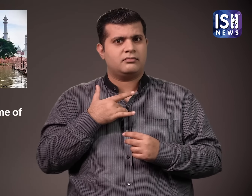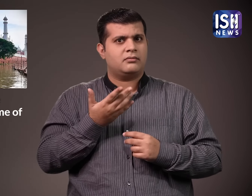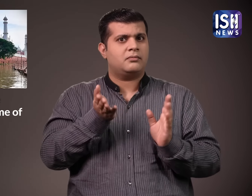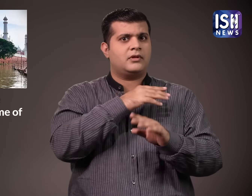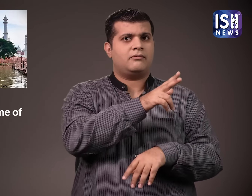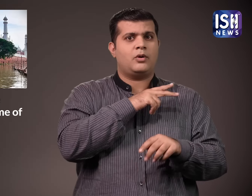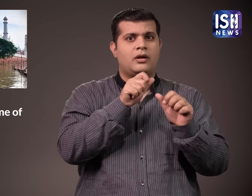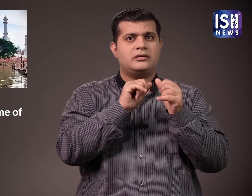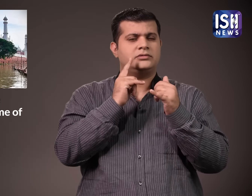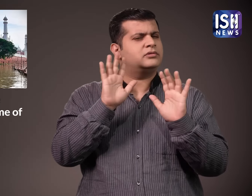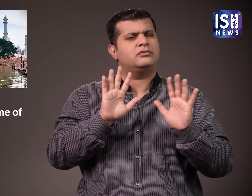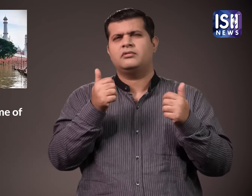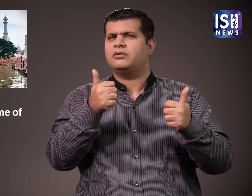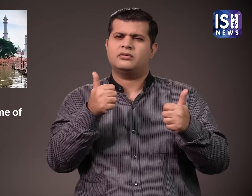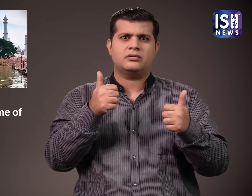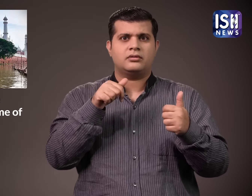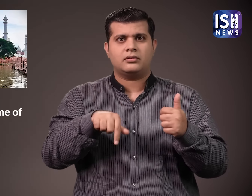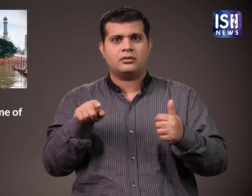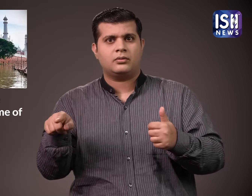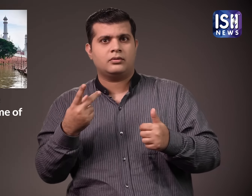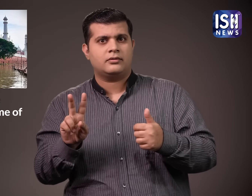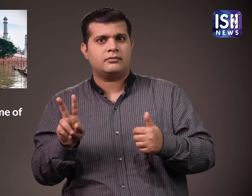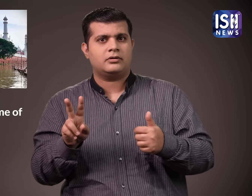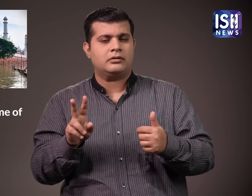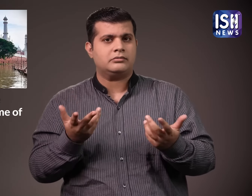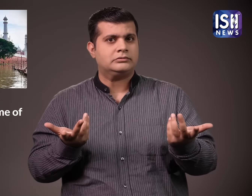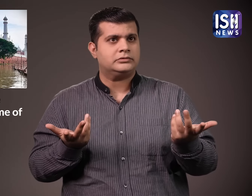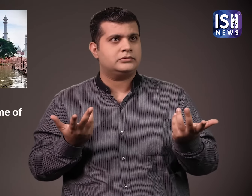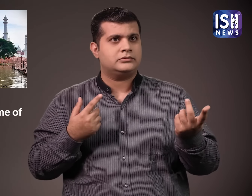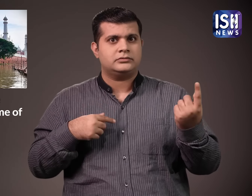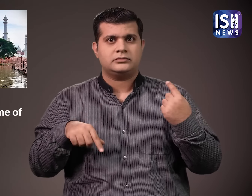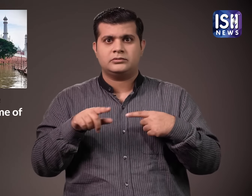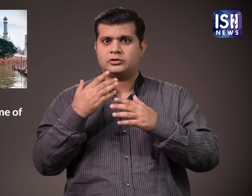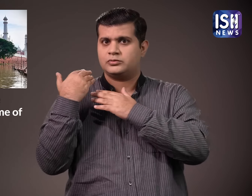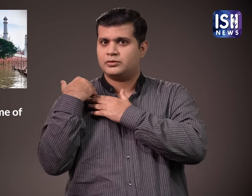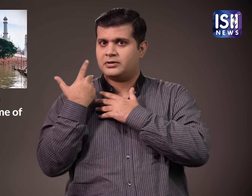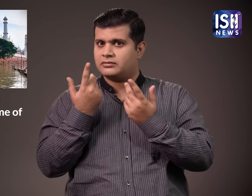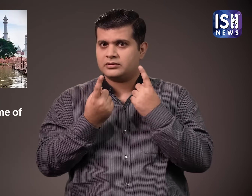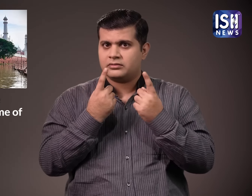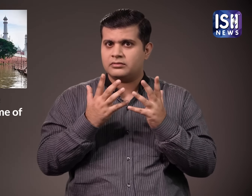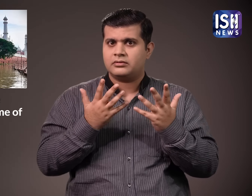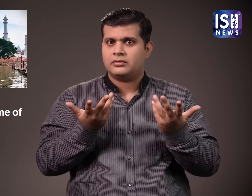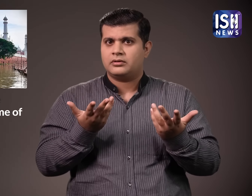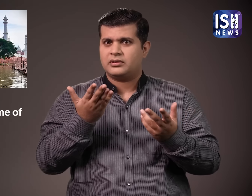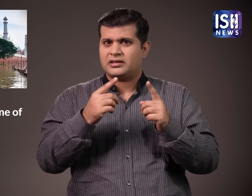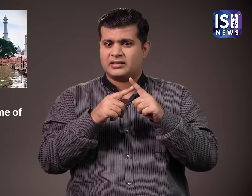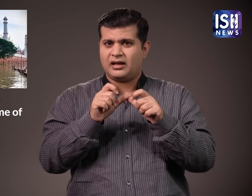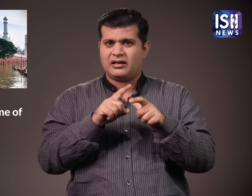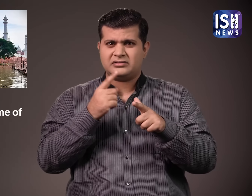ASI said that there were no damages or cracks but reports are contradictory. Isn't it ASI's duty to conduct proper inspection of the